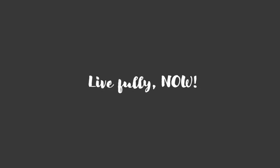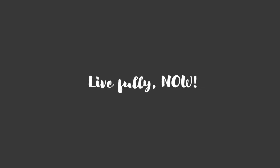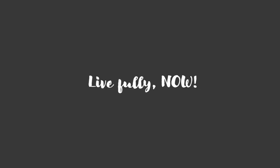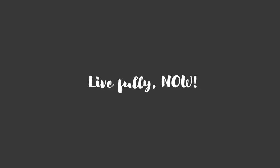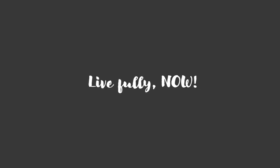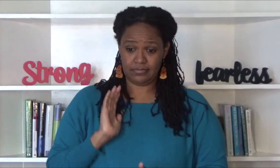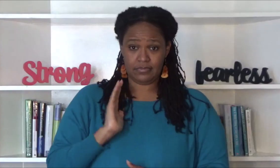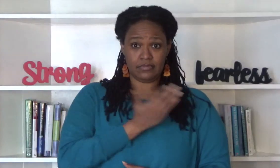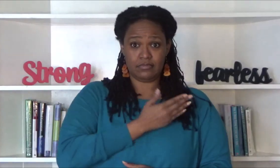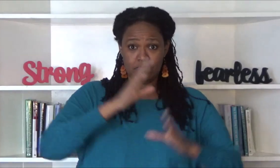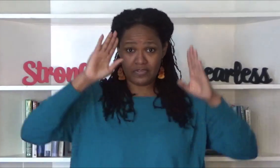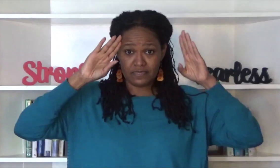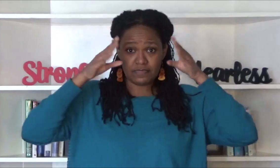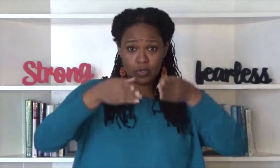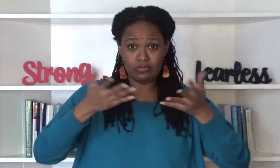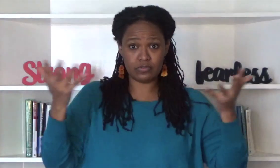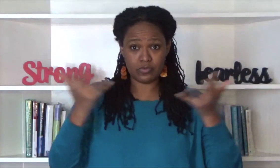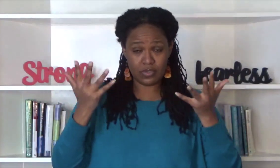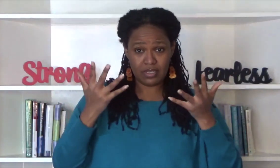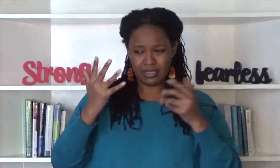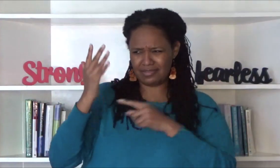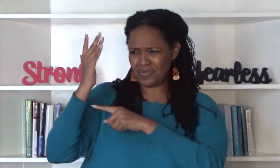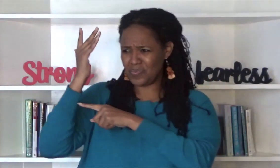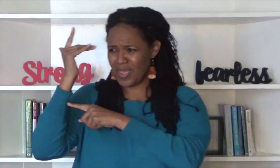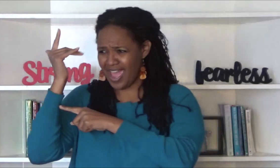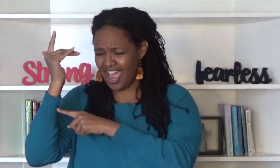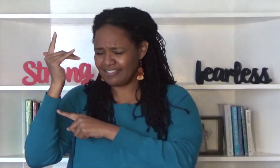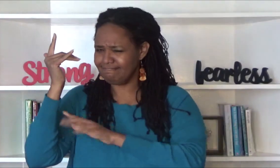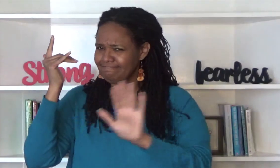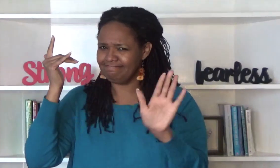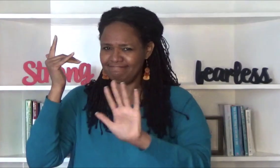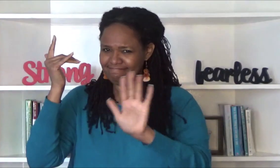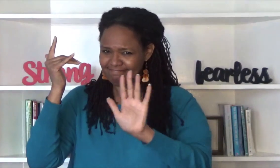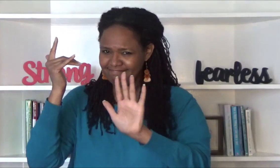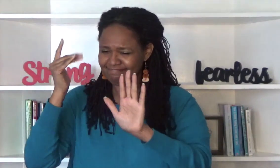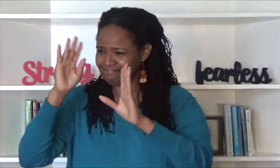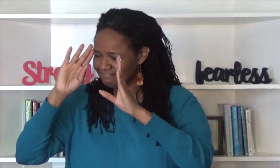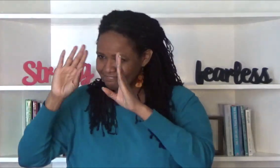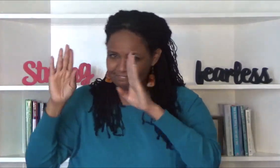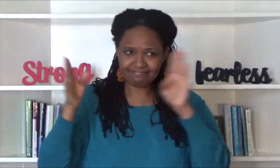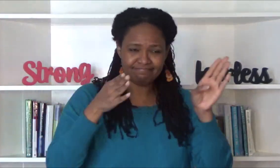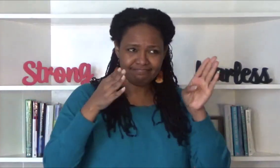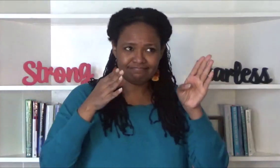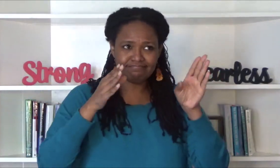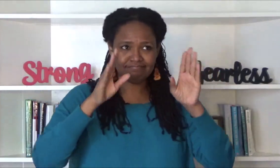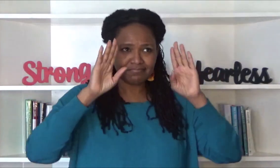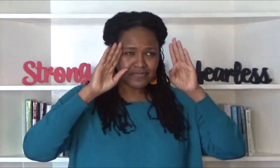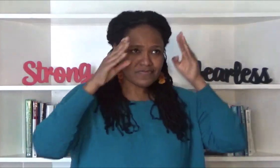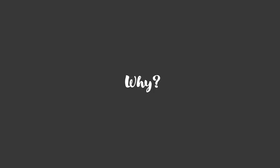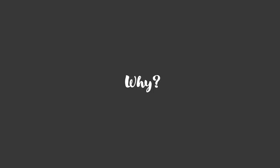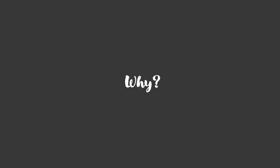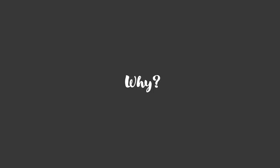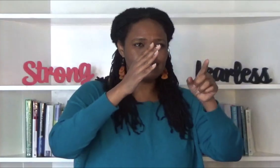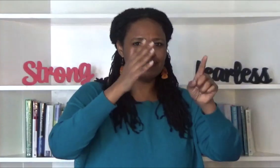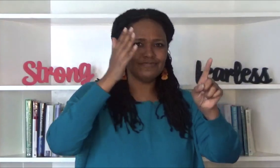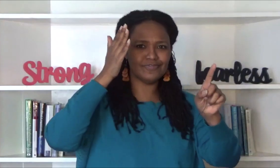we shift our focus from the why of our past pain